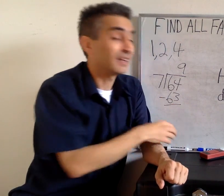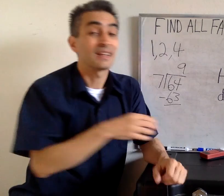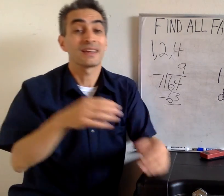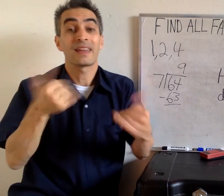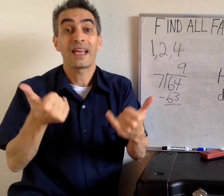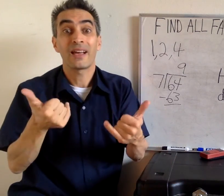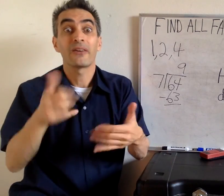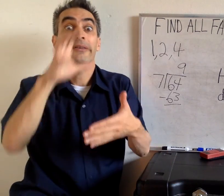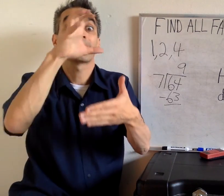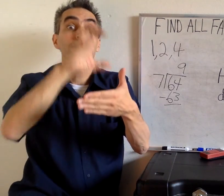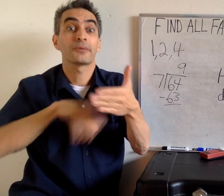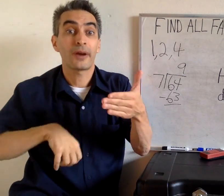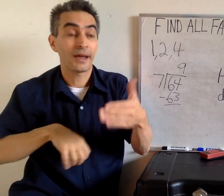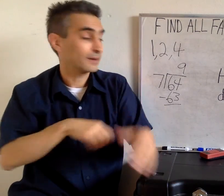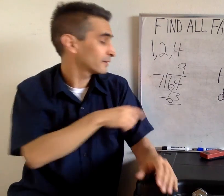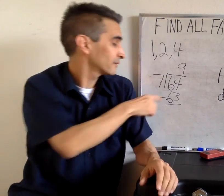Now we're going to subtract.